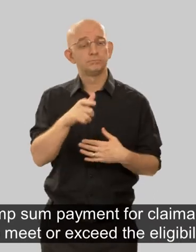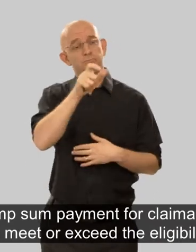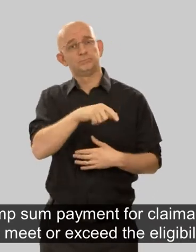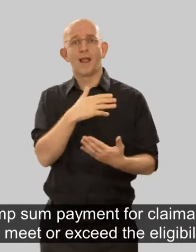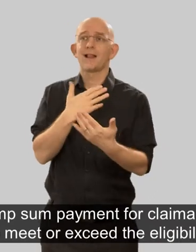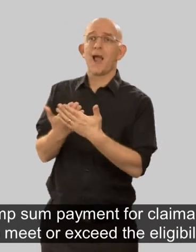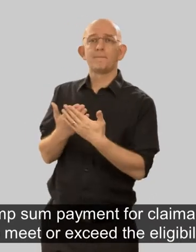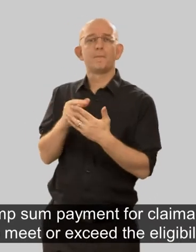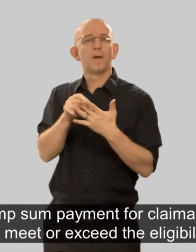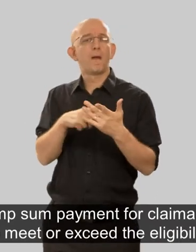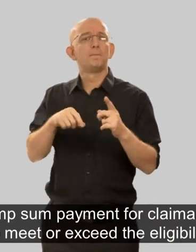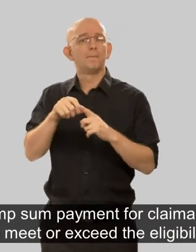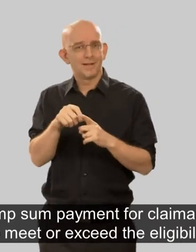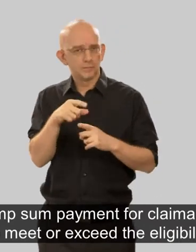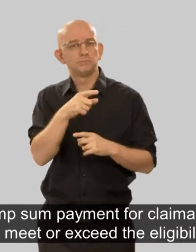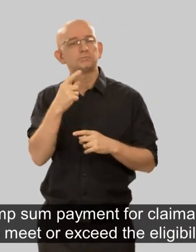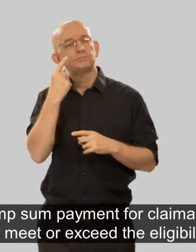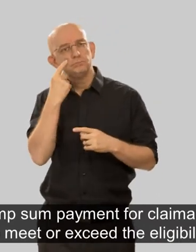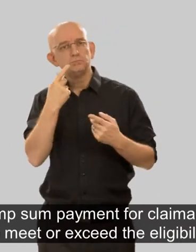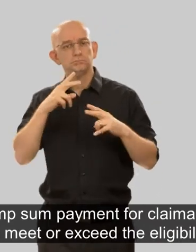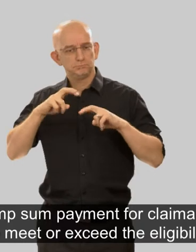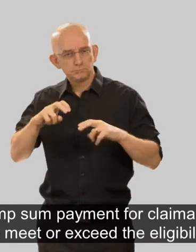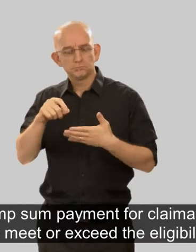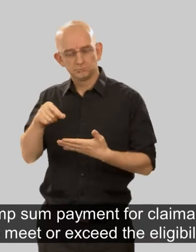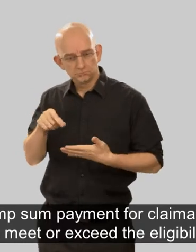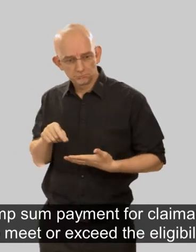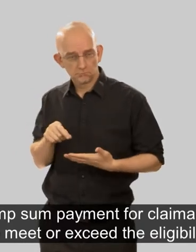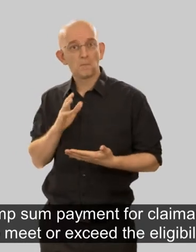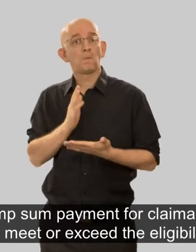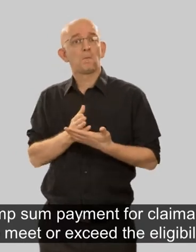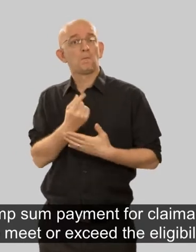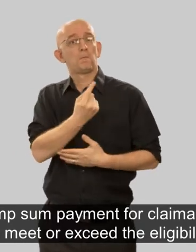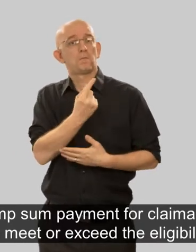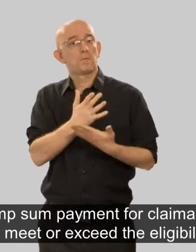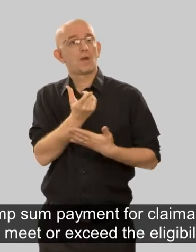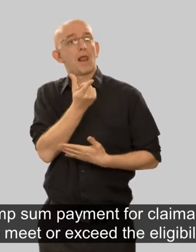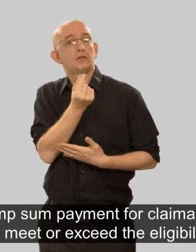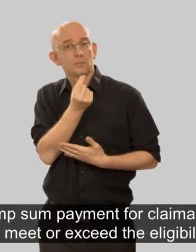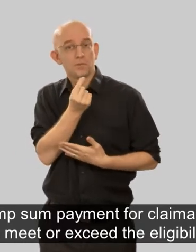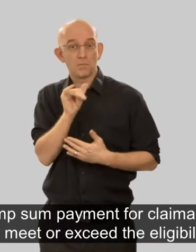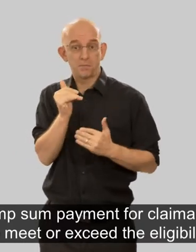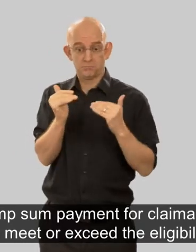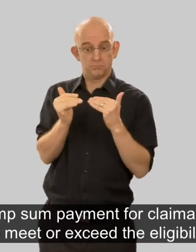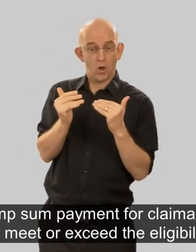A lump sum payment for claimants who meet or exceed the eligibility point threshold